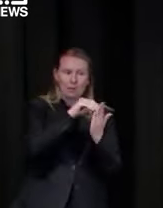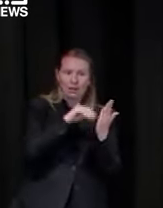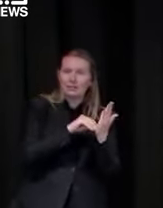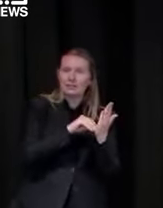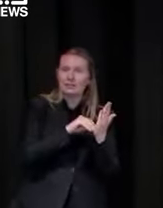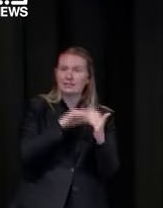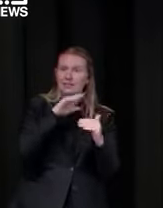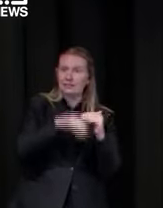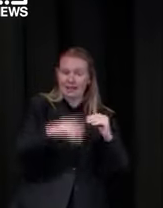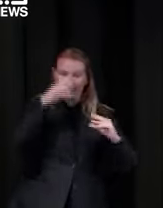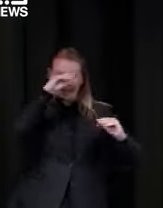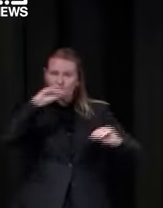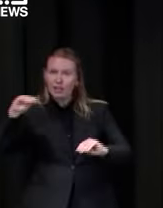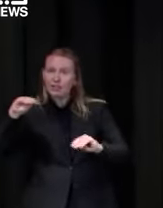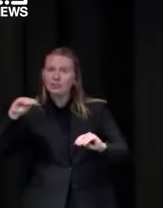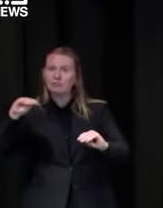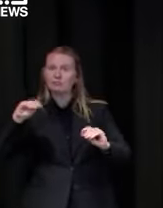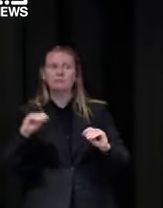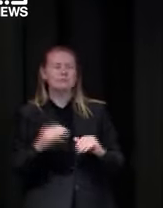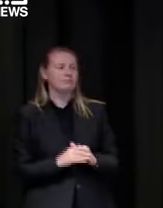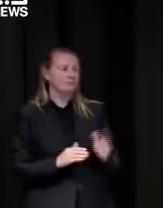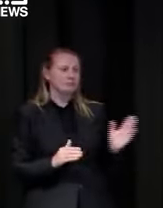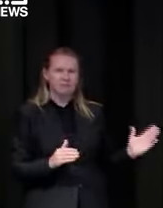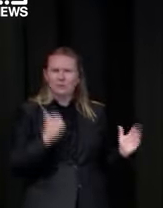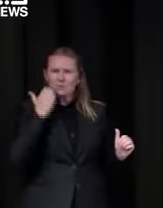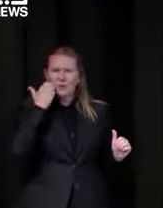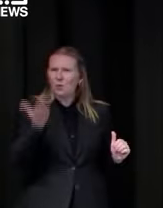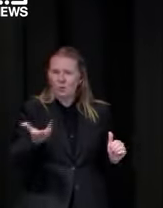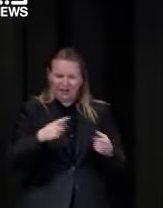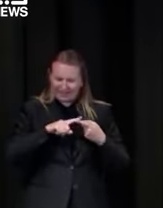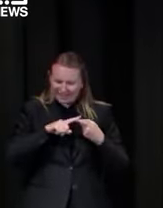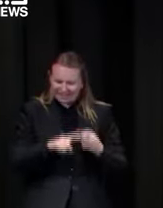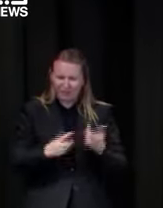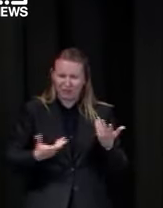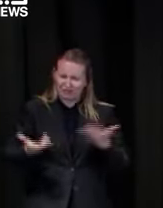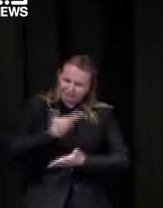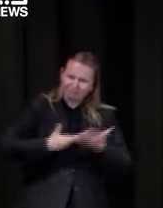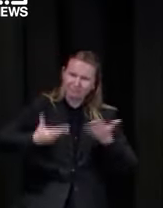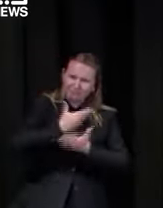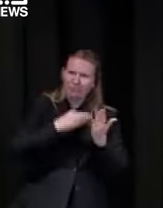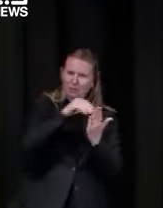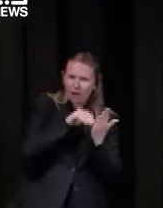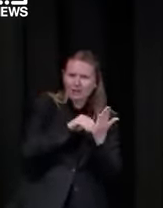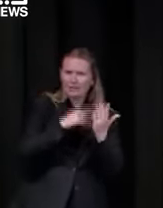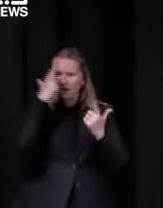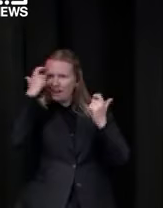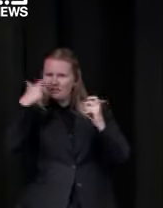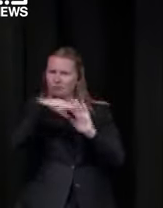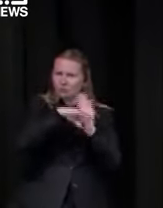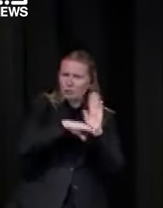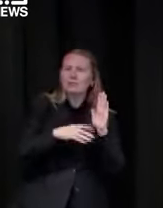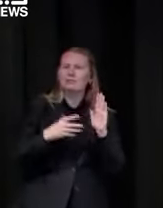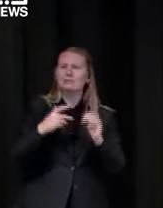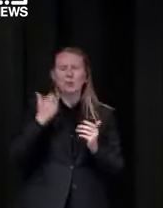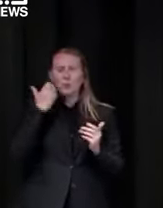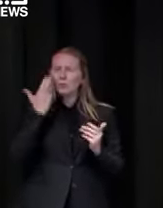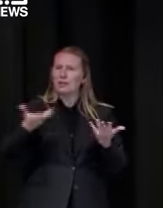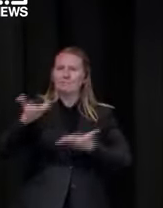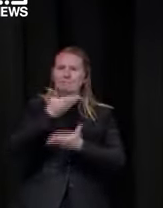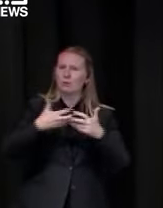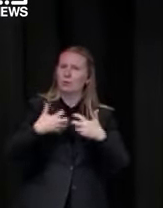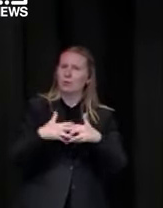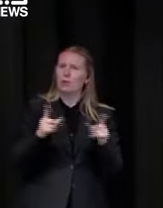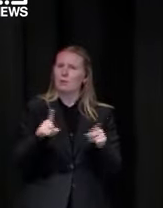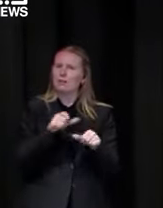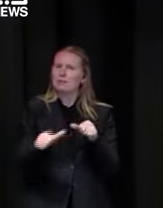amount of policy advice and work that's almost continuous between the department of education and the other thing to acknowledge uh in your question i think you